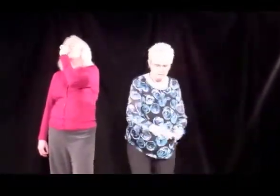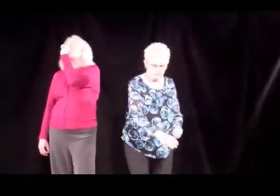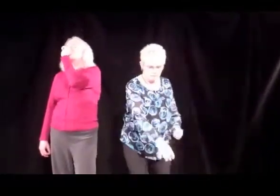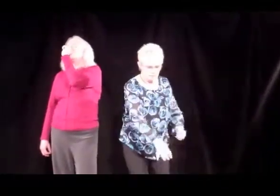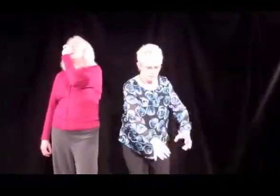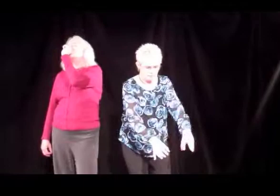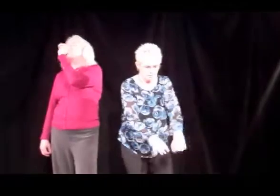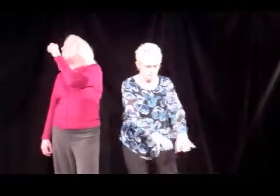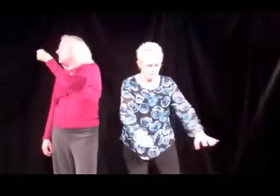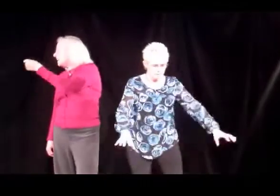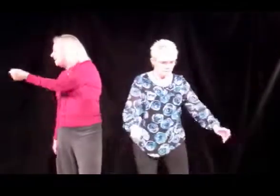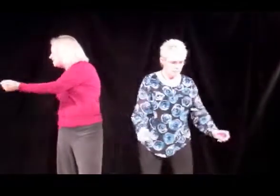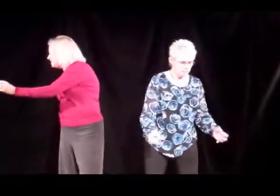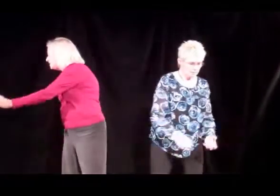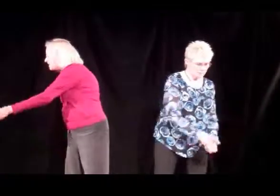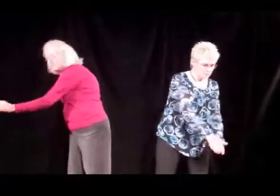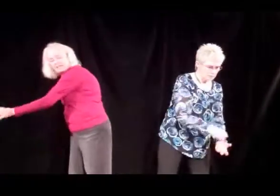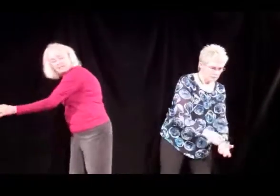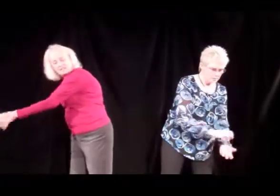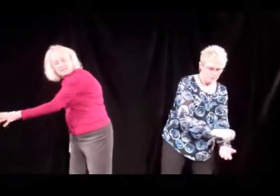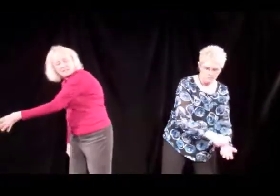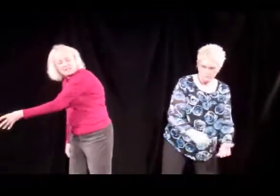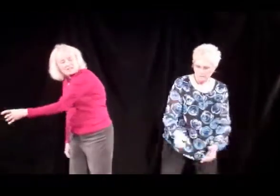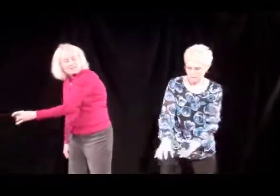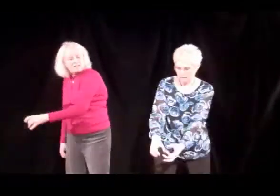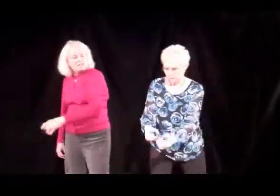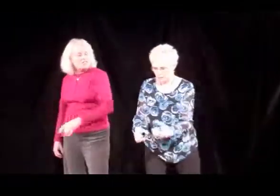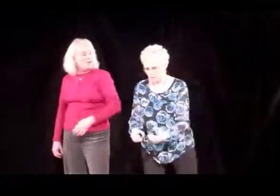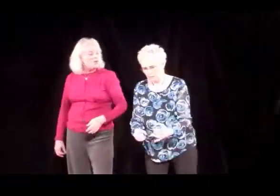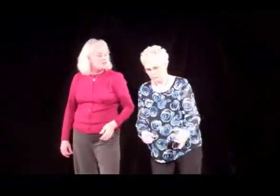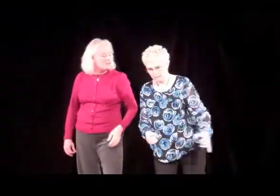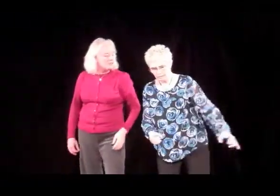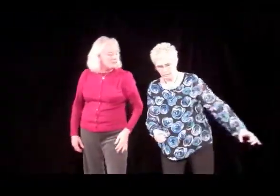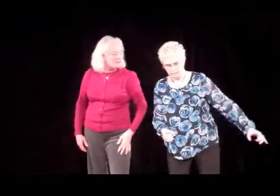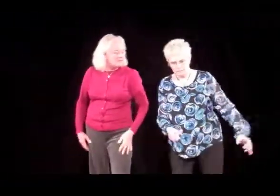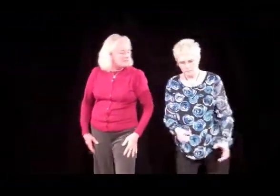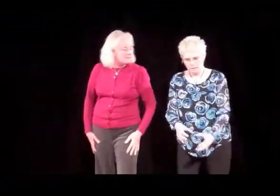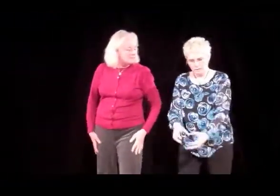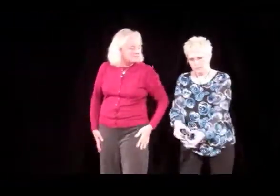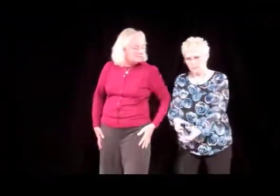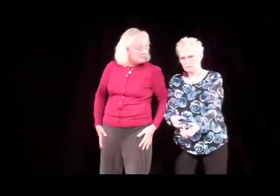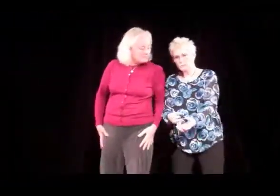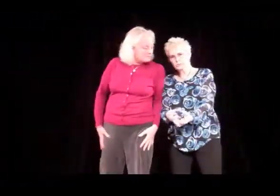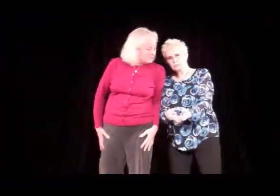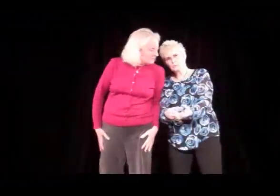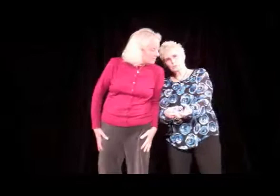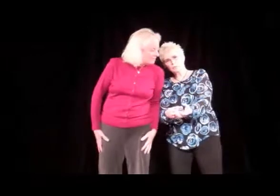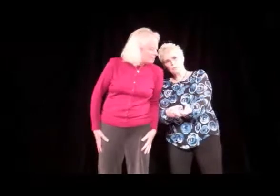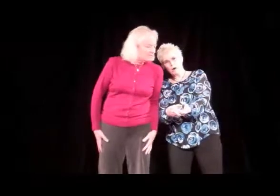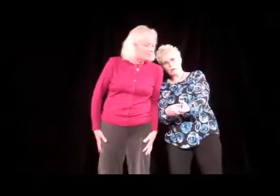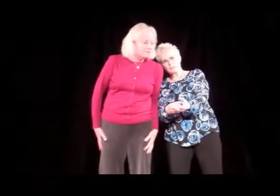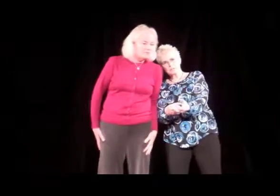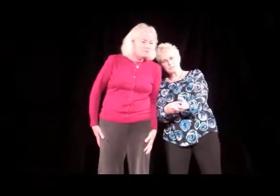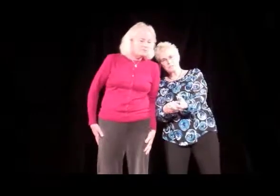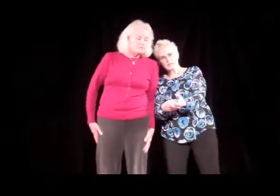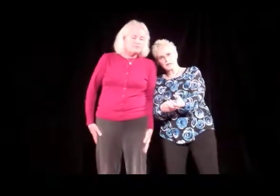Now, I was hoping to get me like a dough or something. Well, we're just doing targets today.